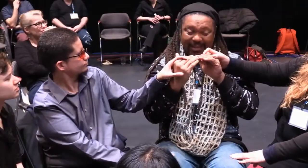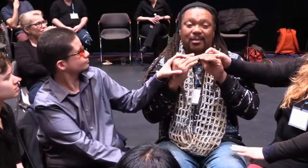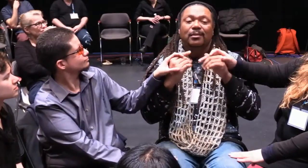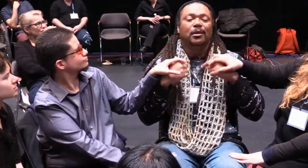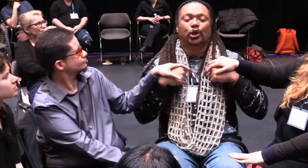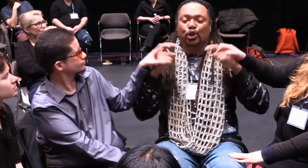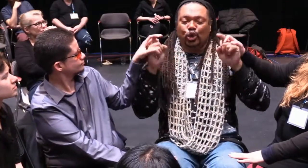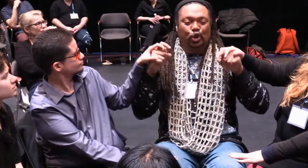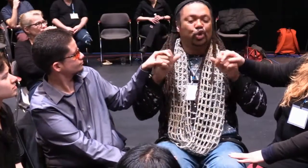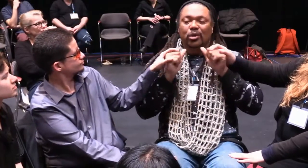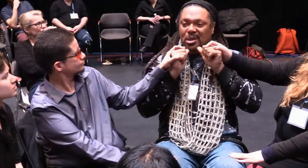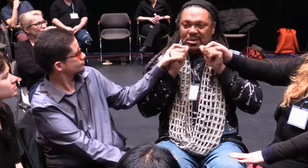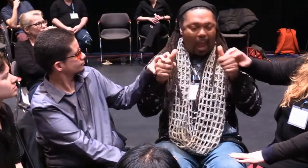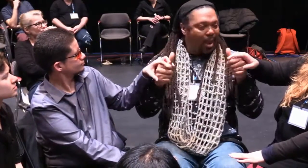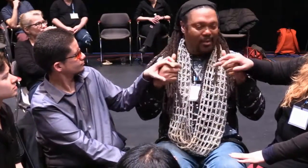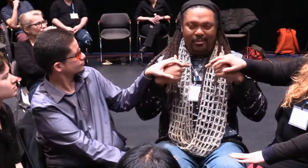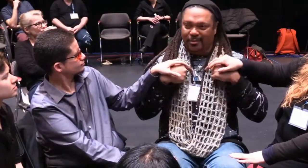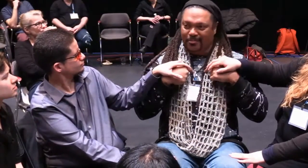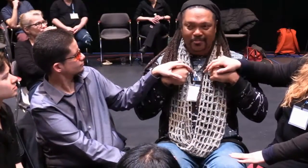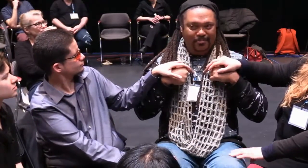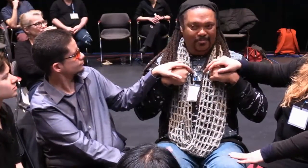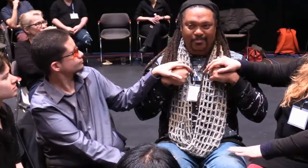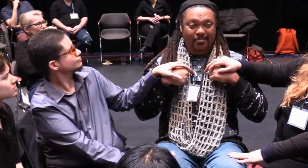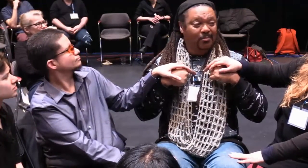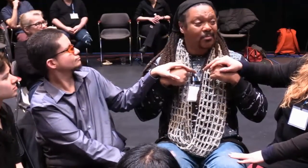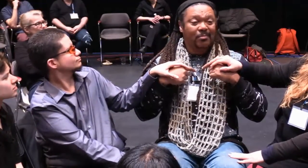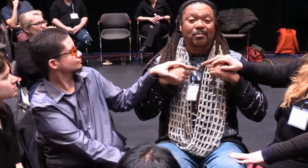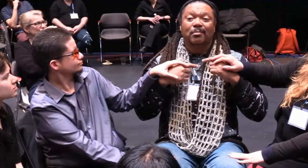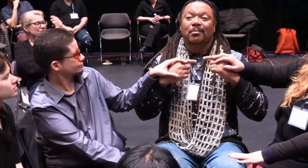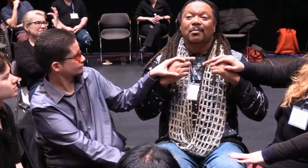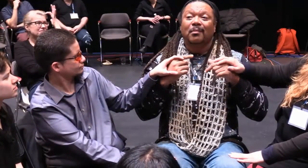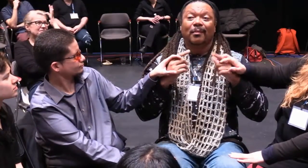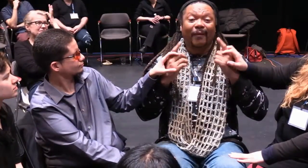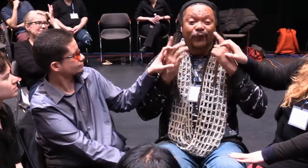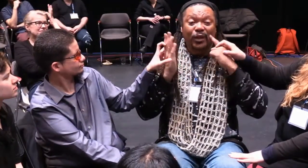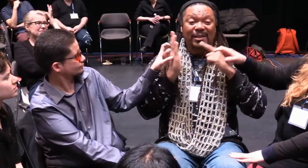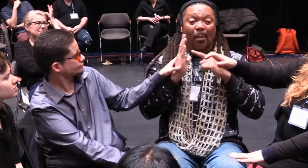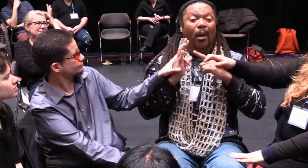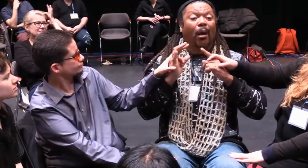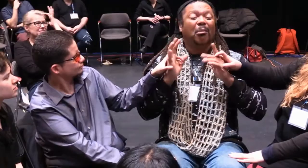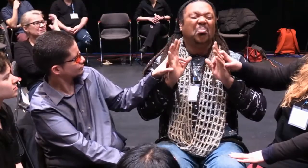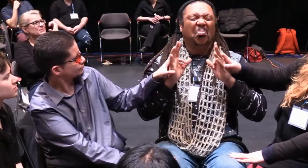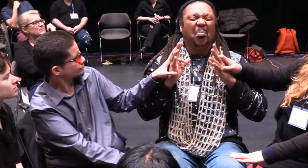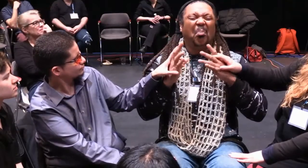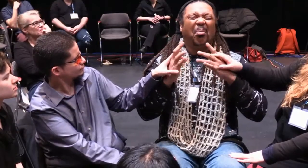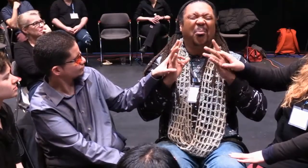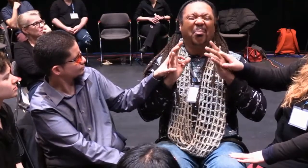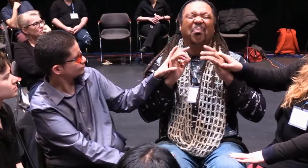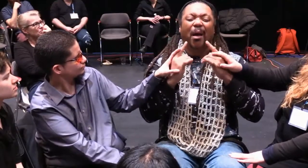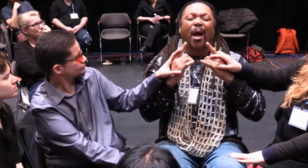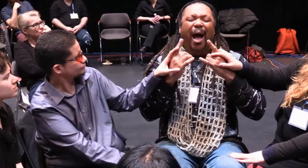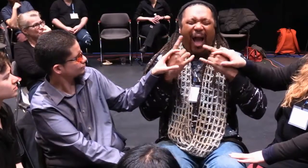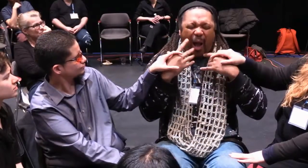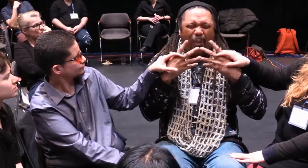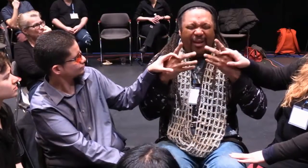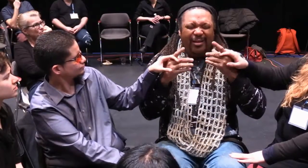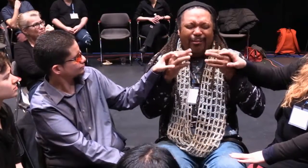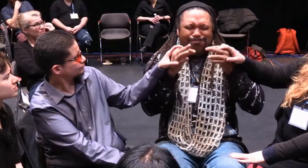Often in the deaf community when someone is born deaf, there's celebration, but in my African American community, the